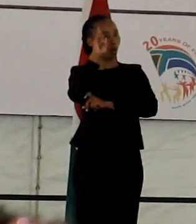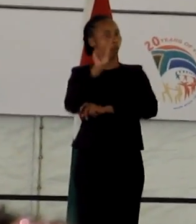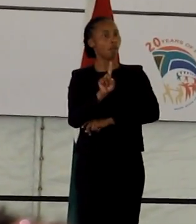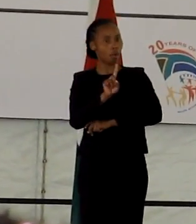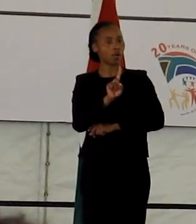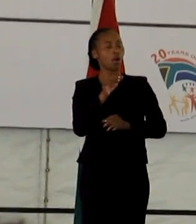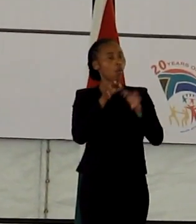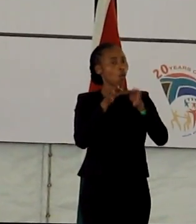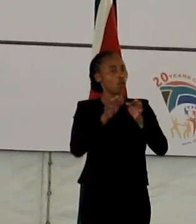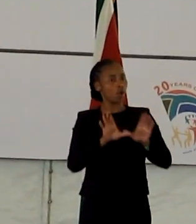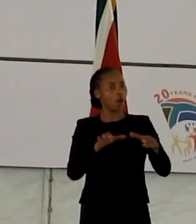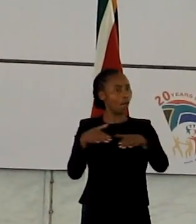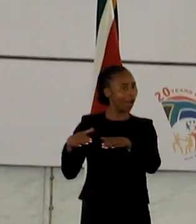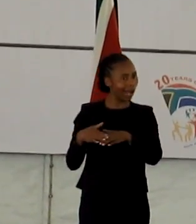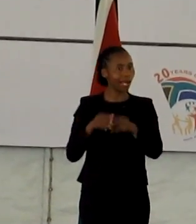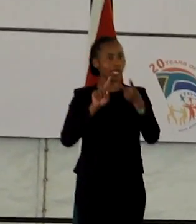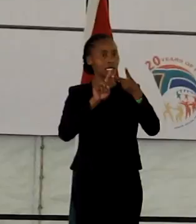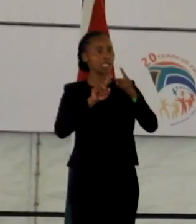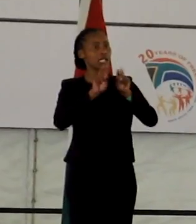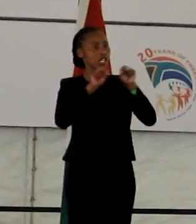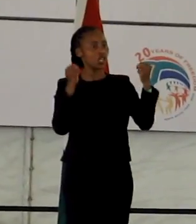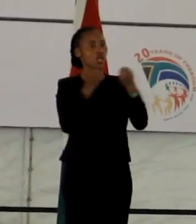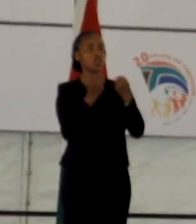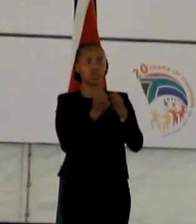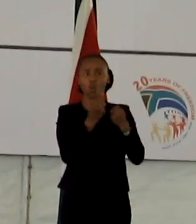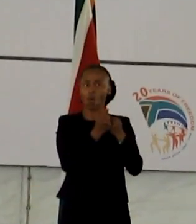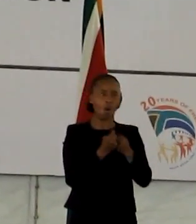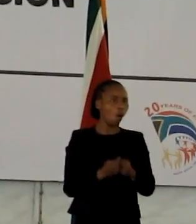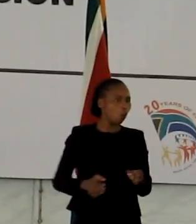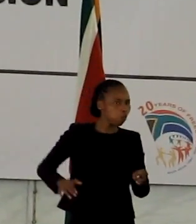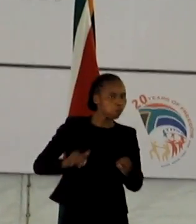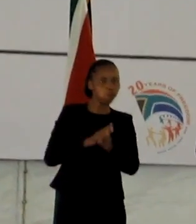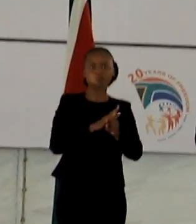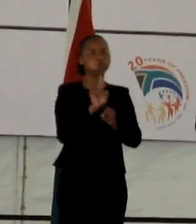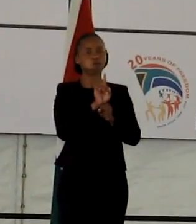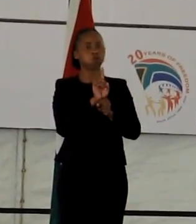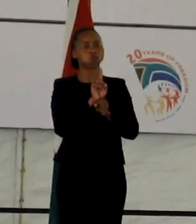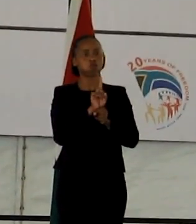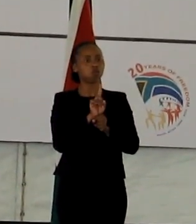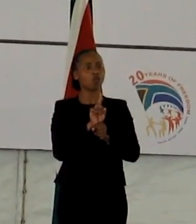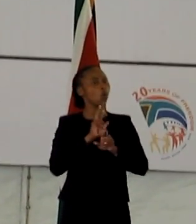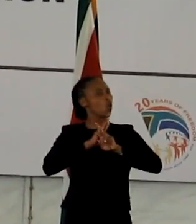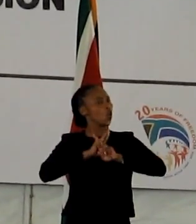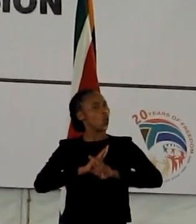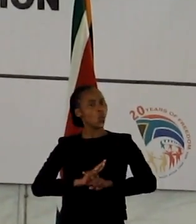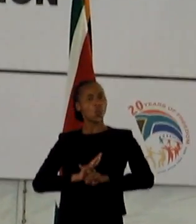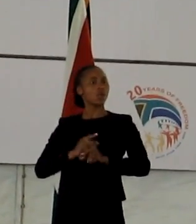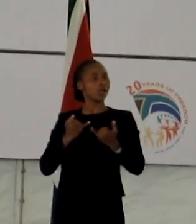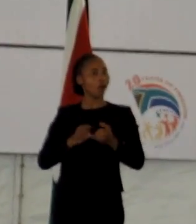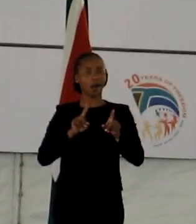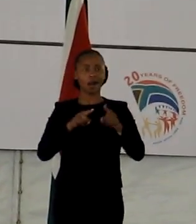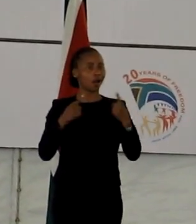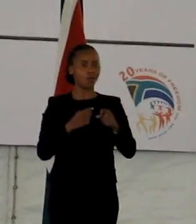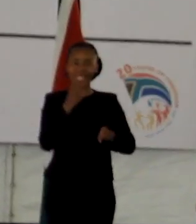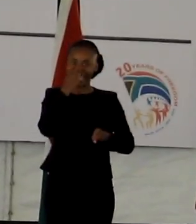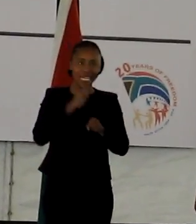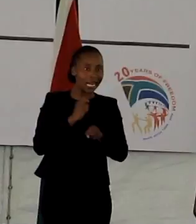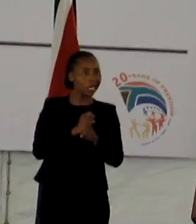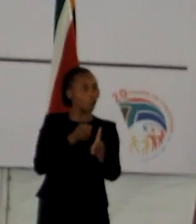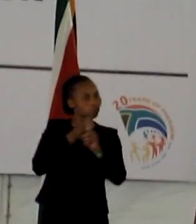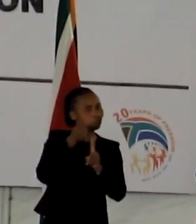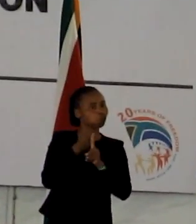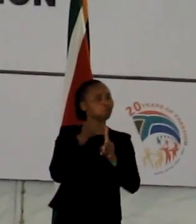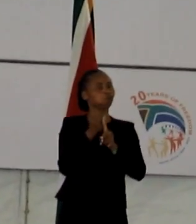parties and as a nation is incomplete. We cannot rest on our laurels for as long as we have the